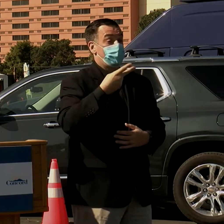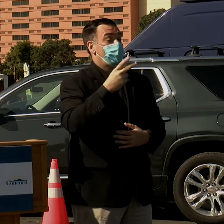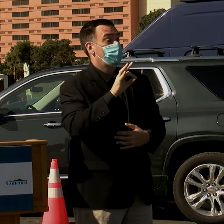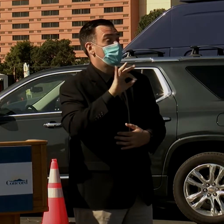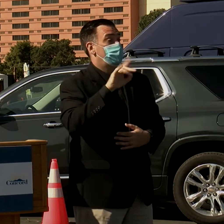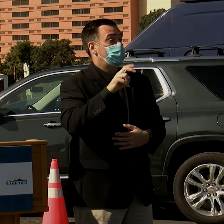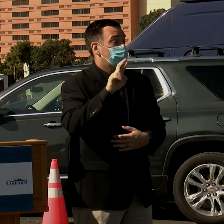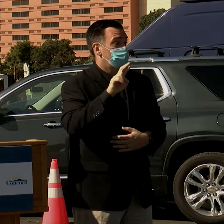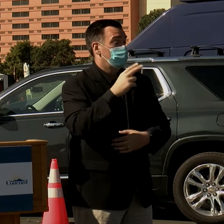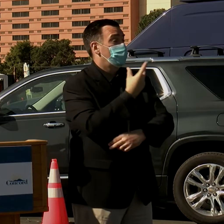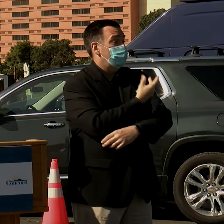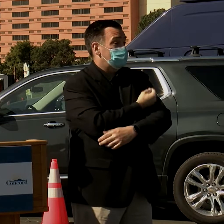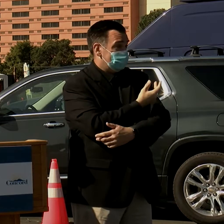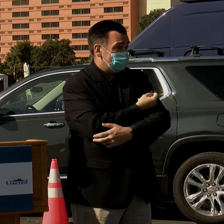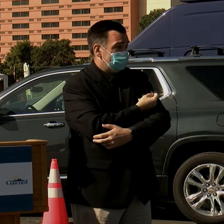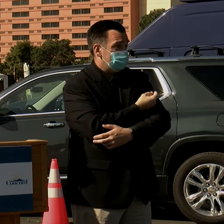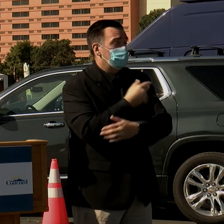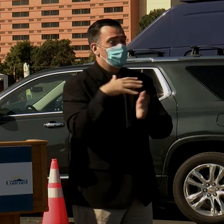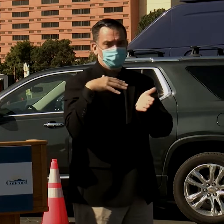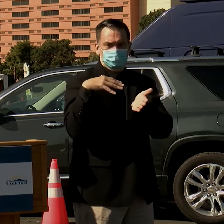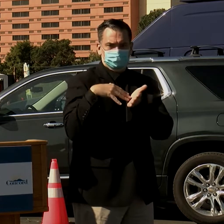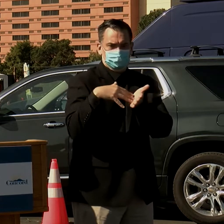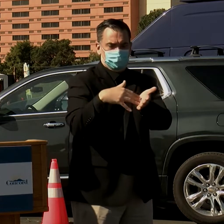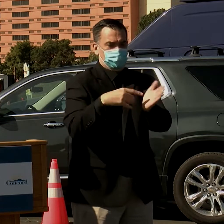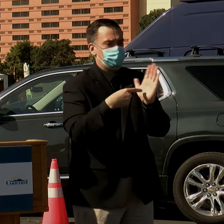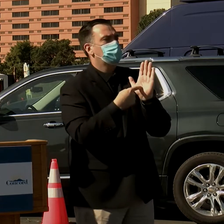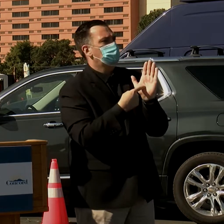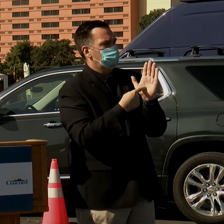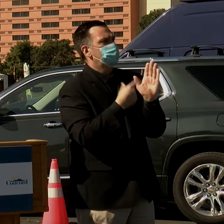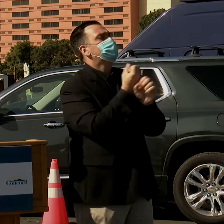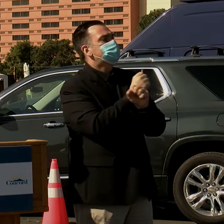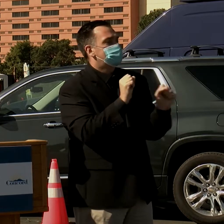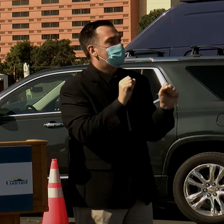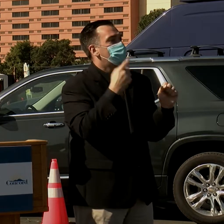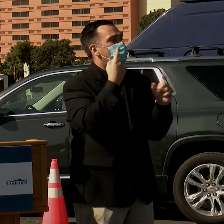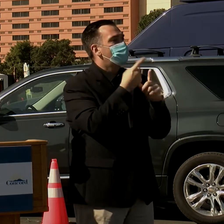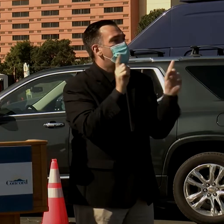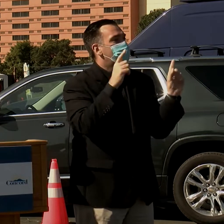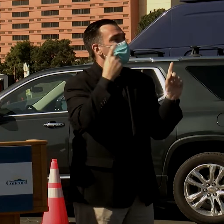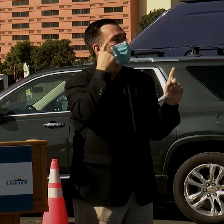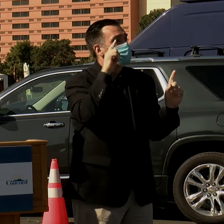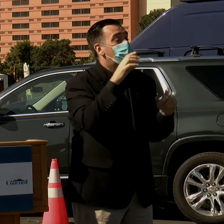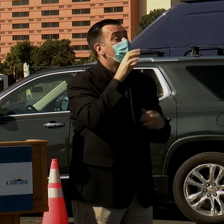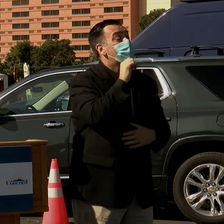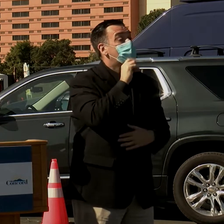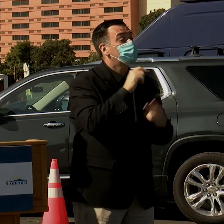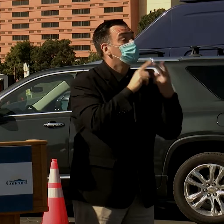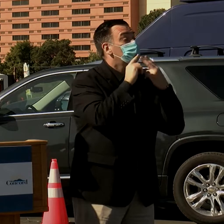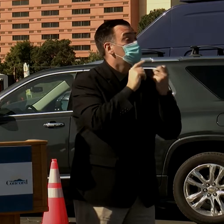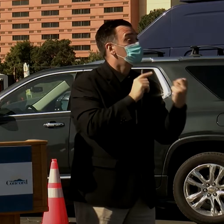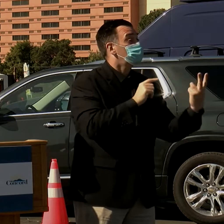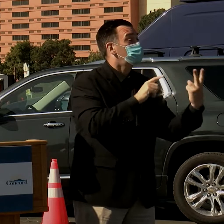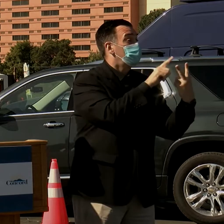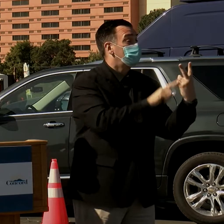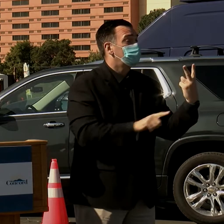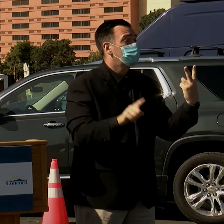that the studies are coming out that it's also safe and effective for ages 12 to